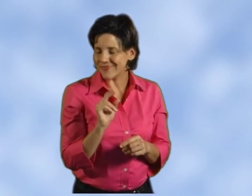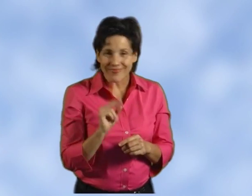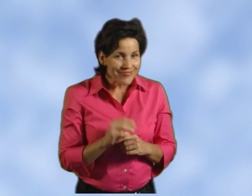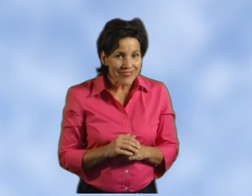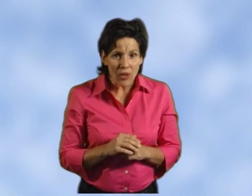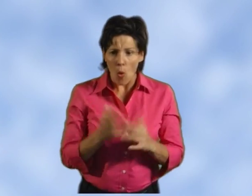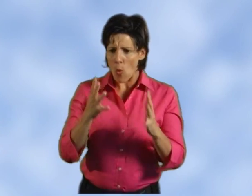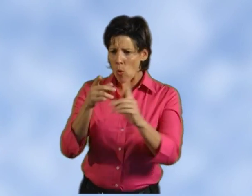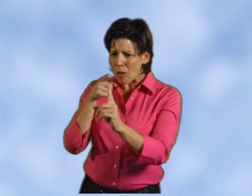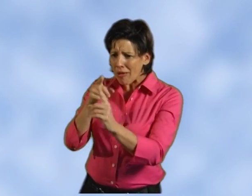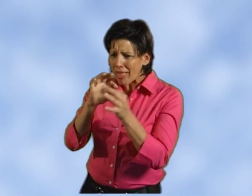foods or clothing,